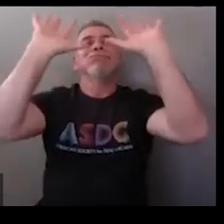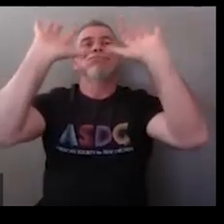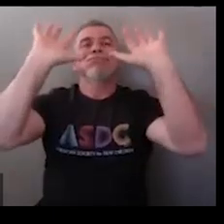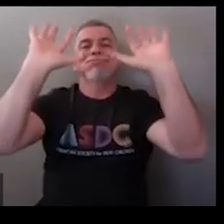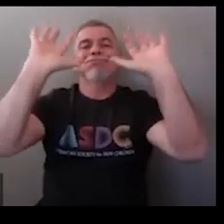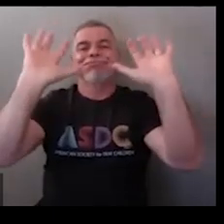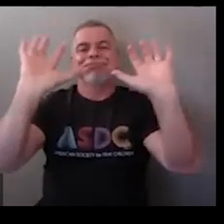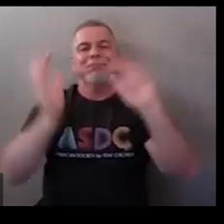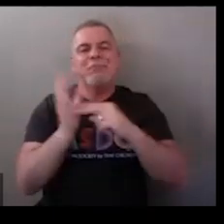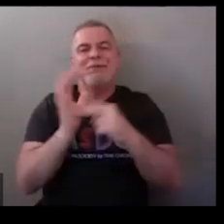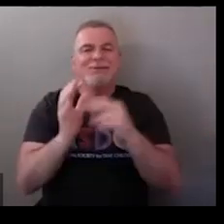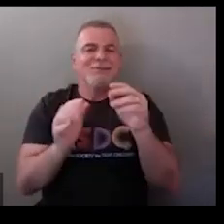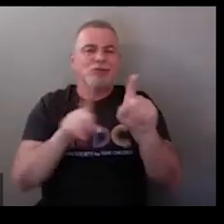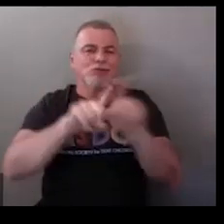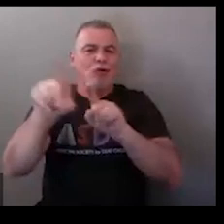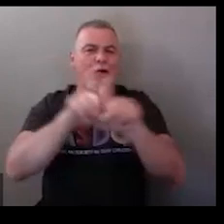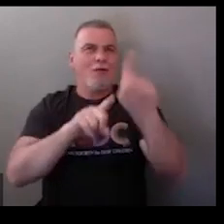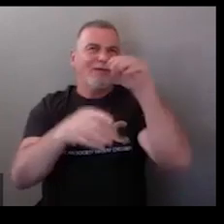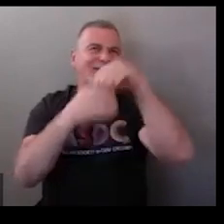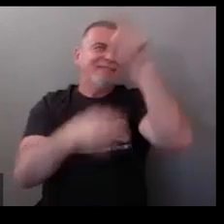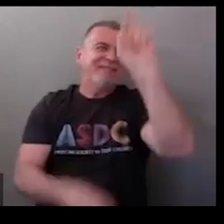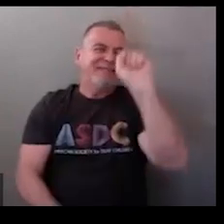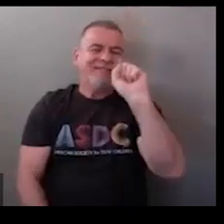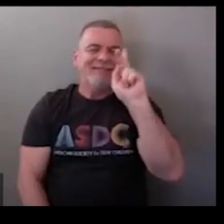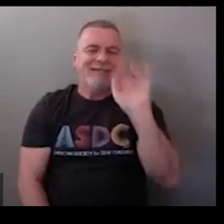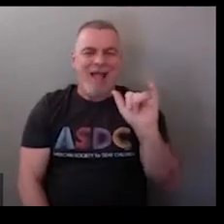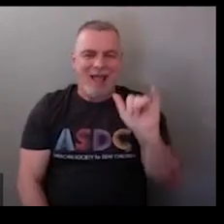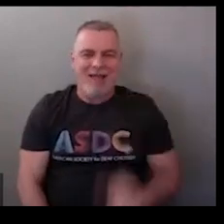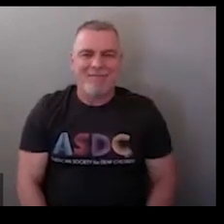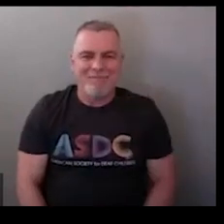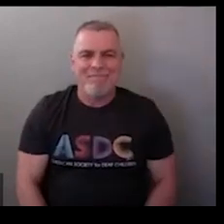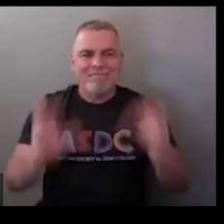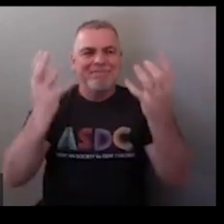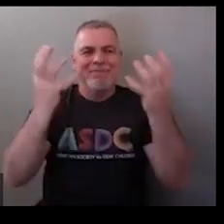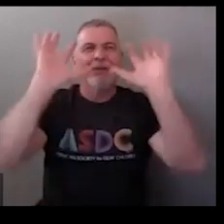but then if you do this you're talking about like many stars in the sky